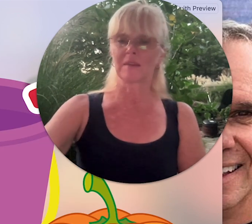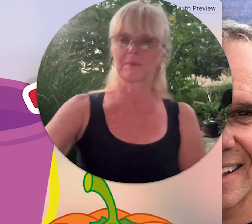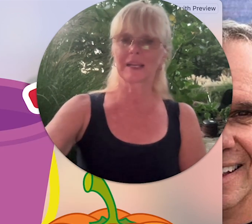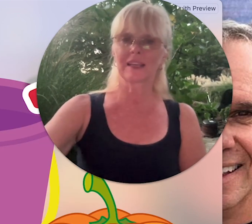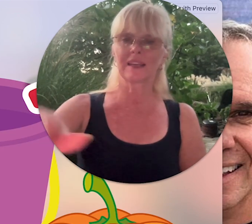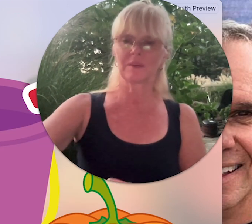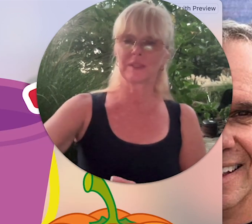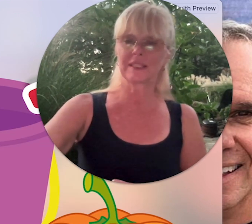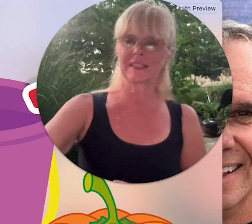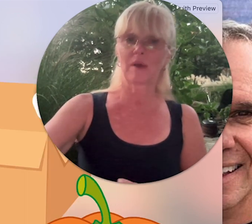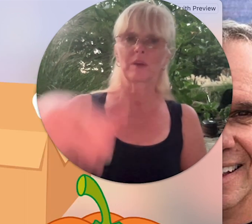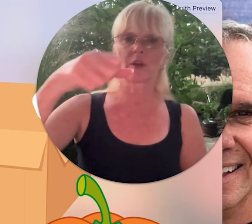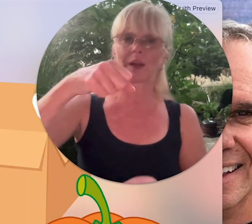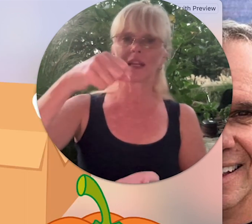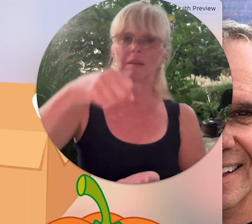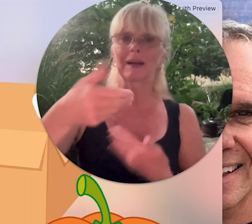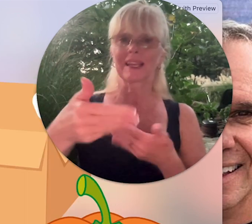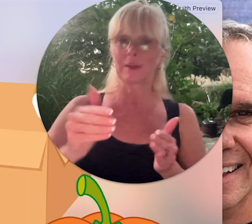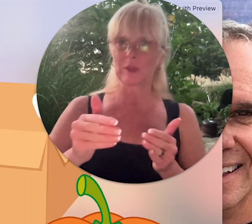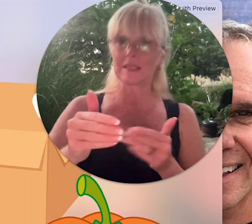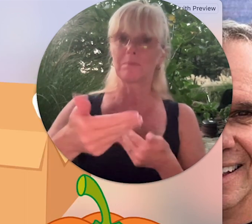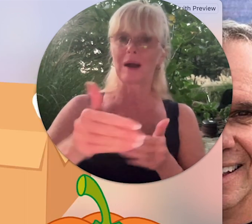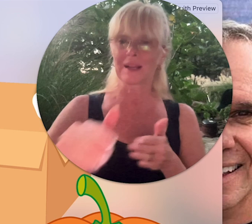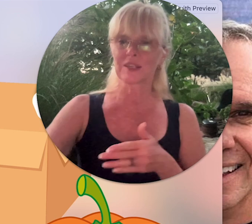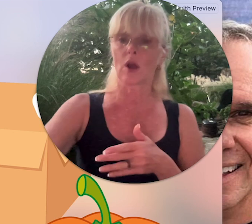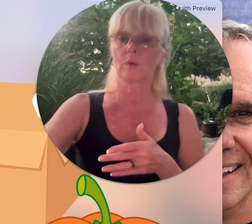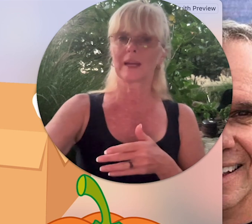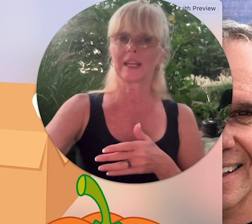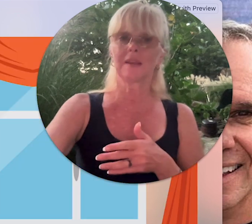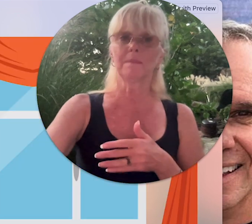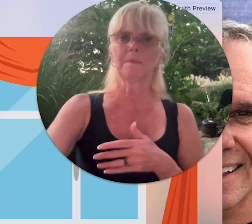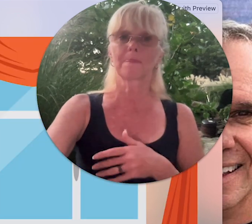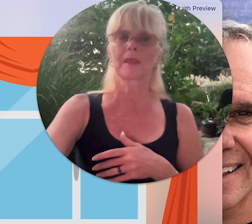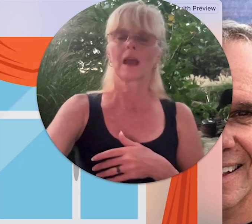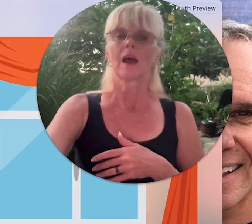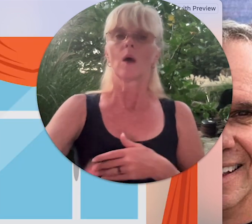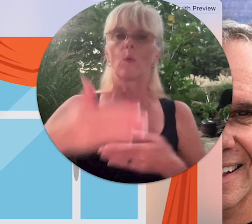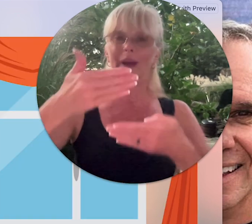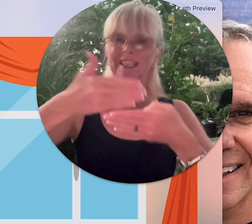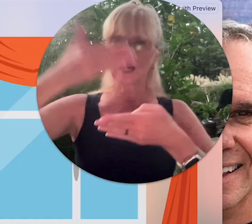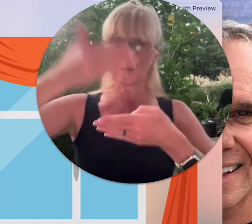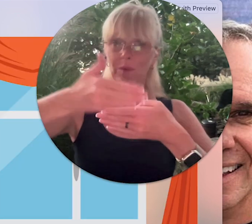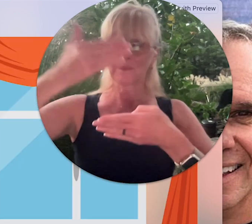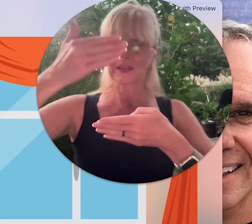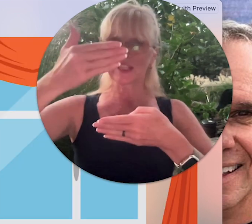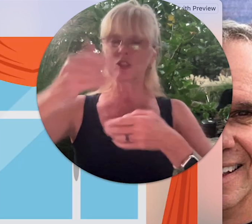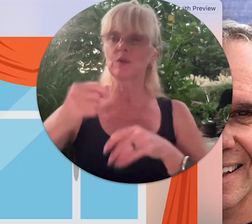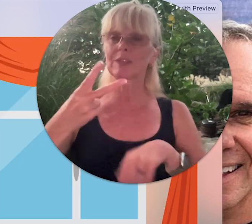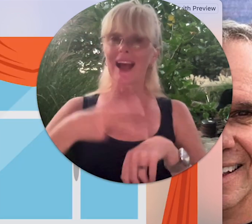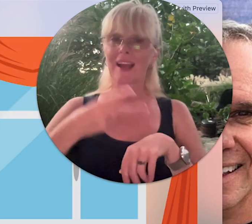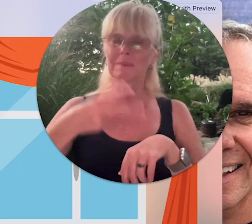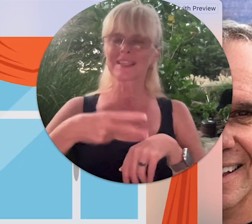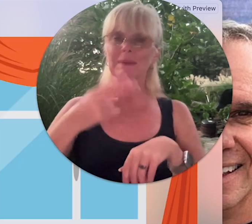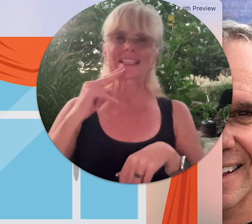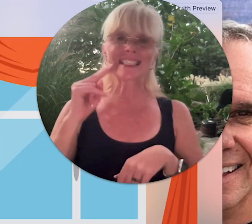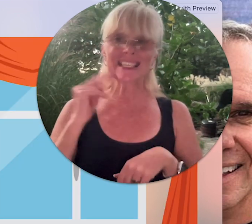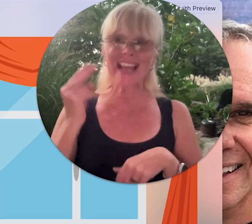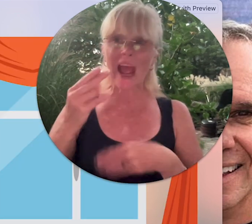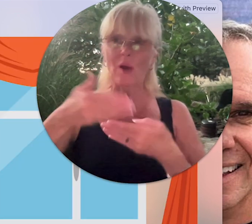bucket we did that one already the bucket we did box already window is two times because it's a noun